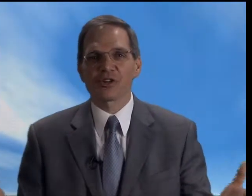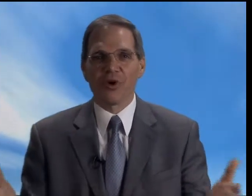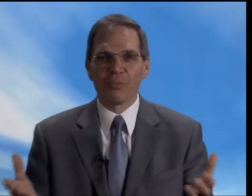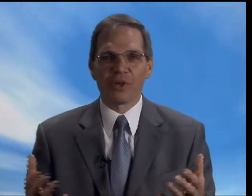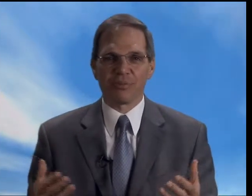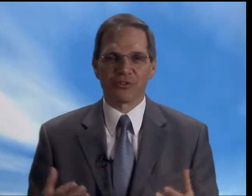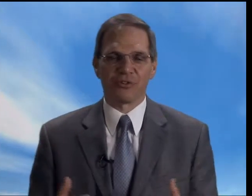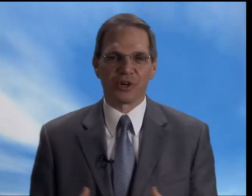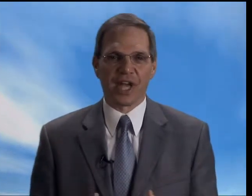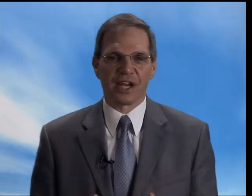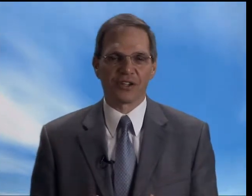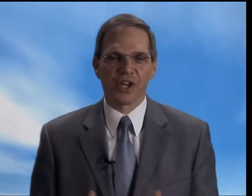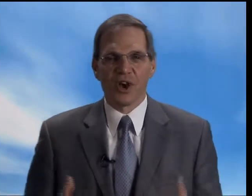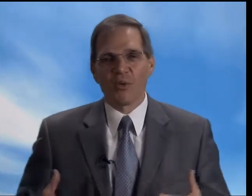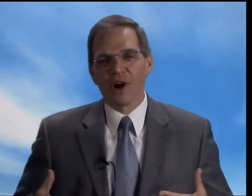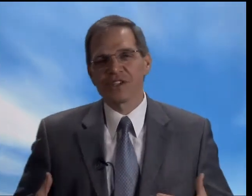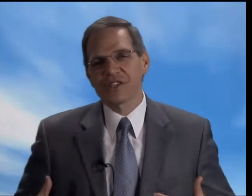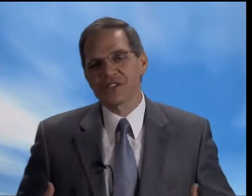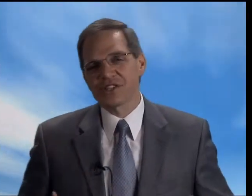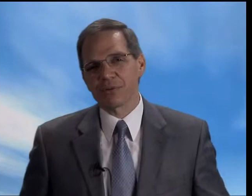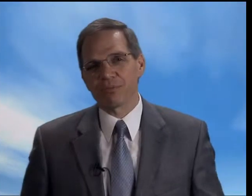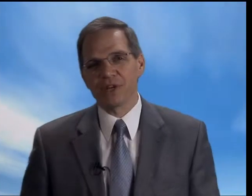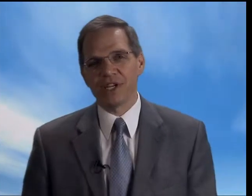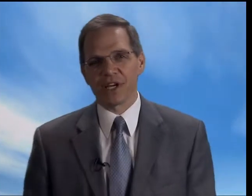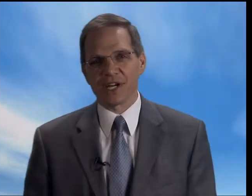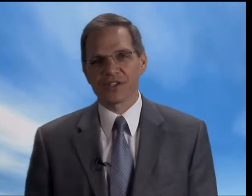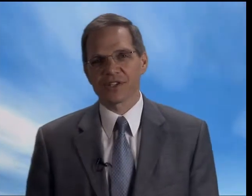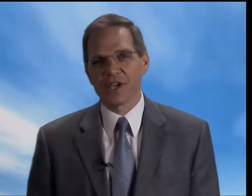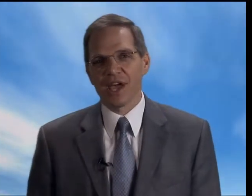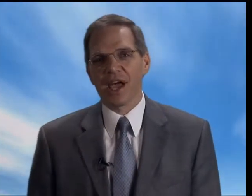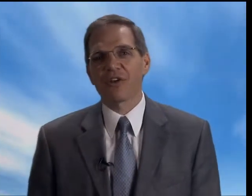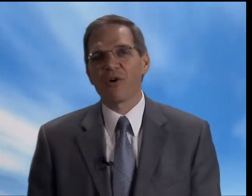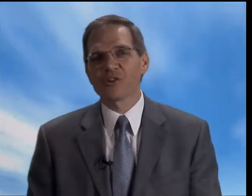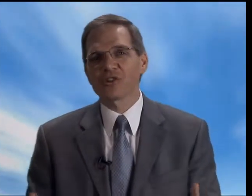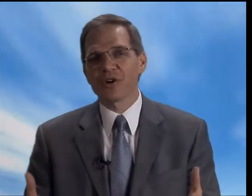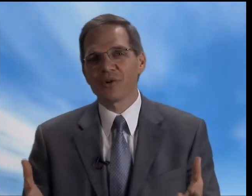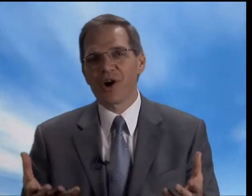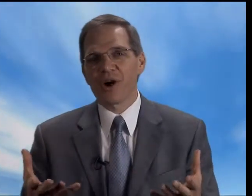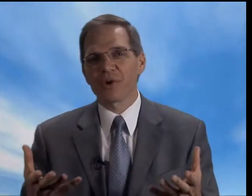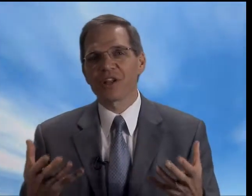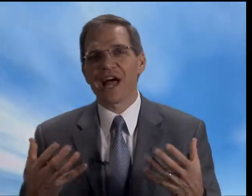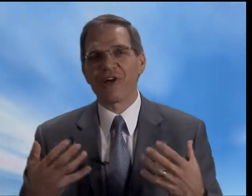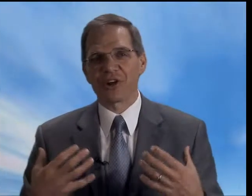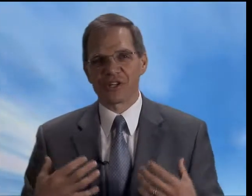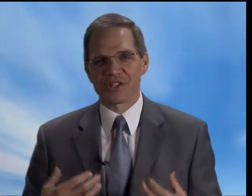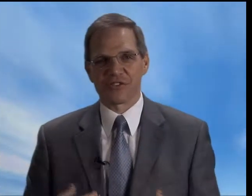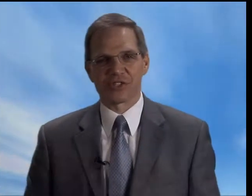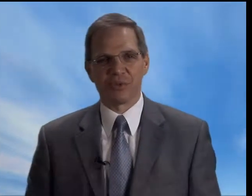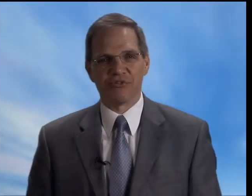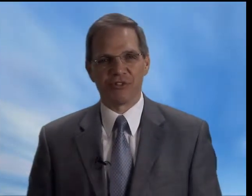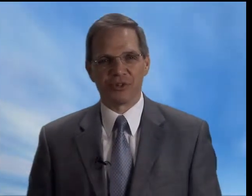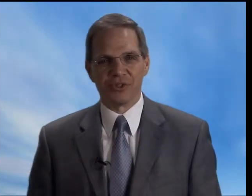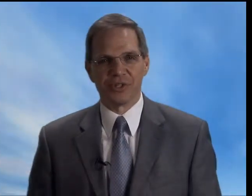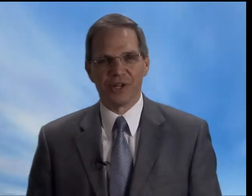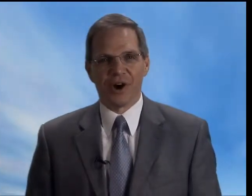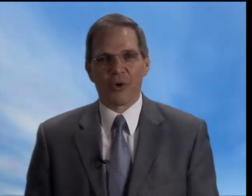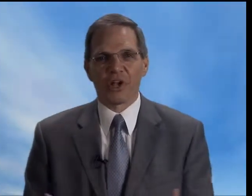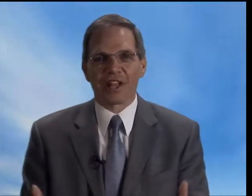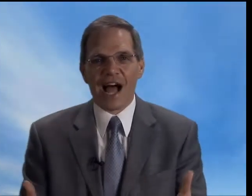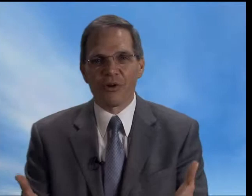all people to look at, is what is it that's depleting us? And also, are we allowing ourselves to be filled? Are we allowing